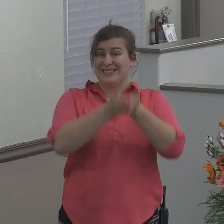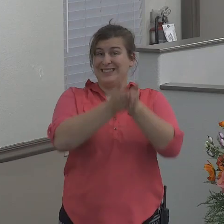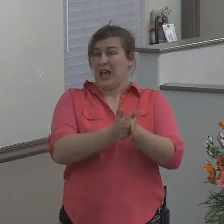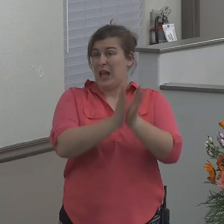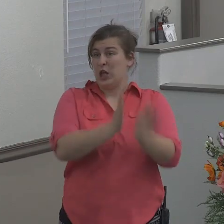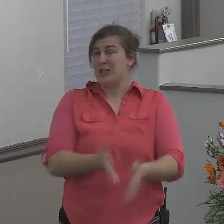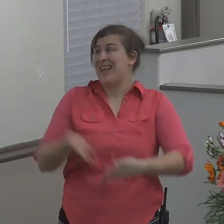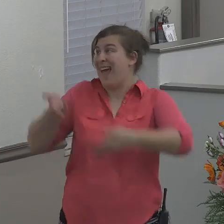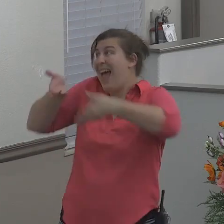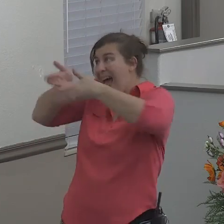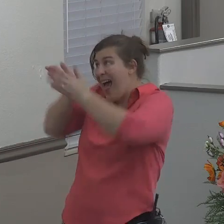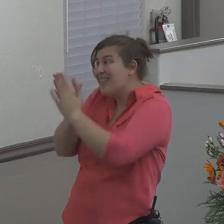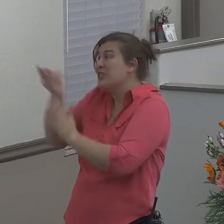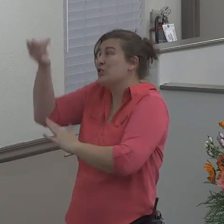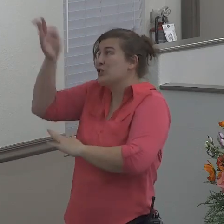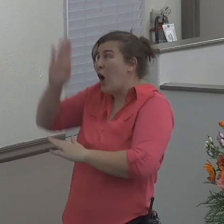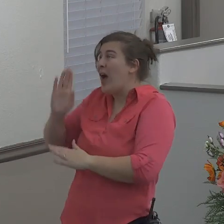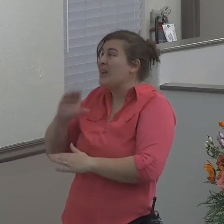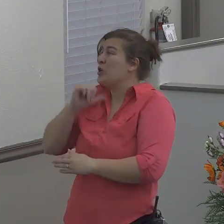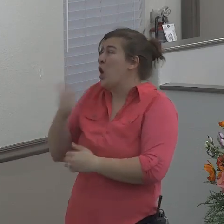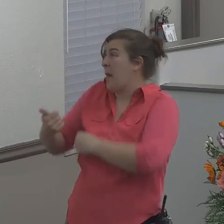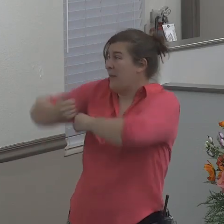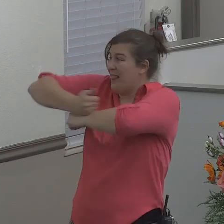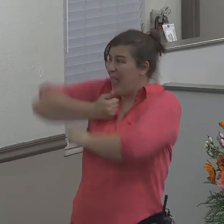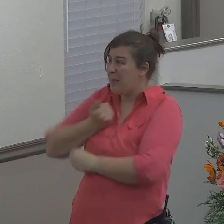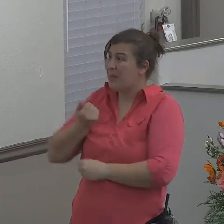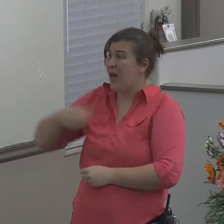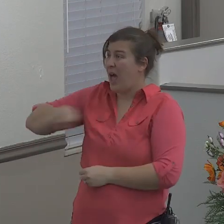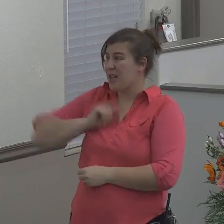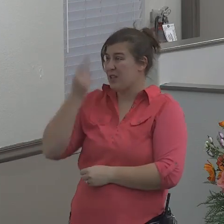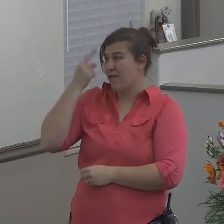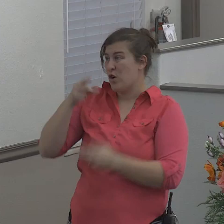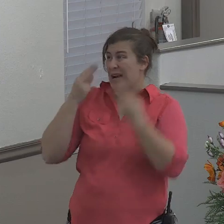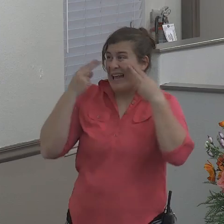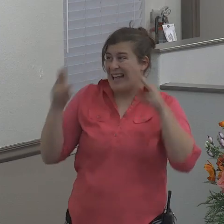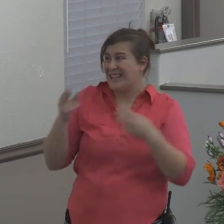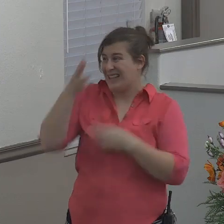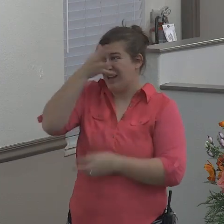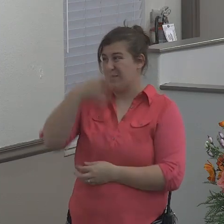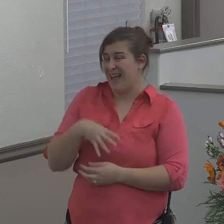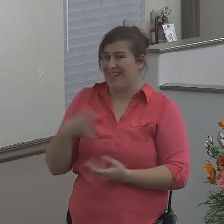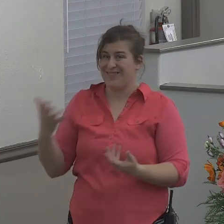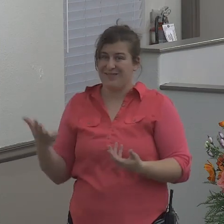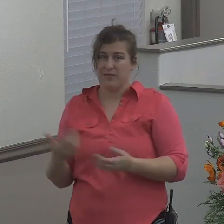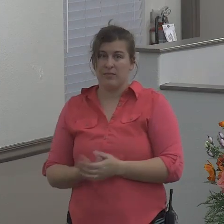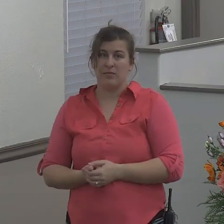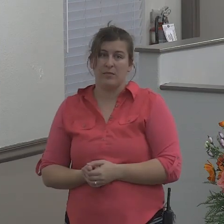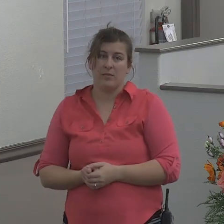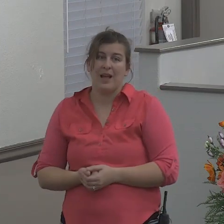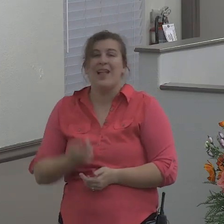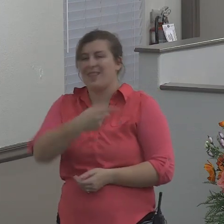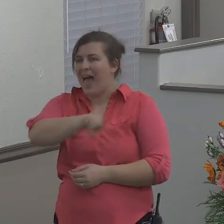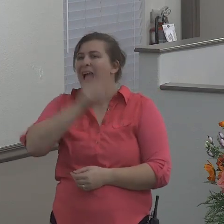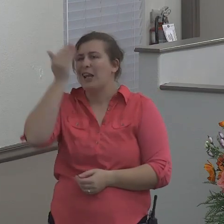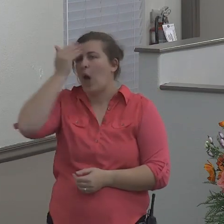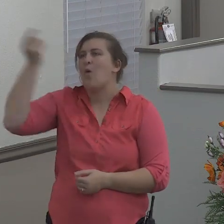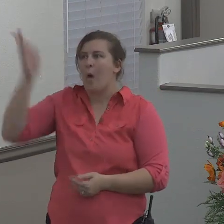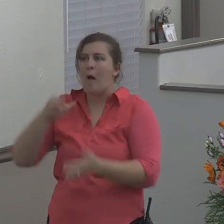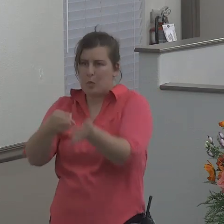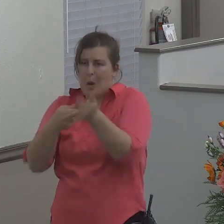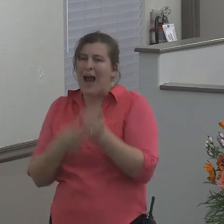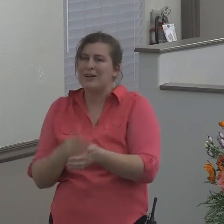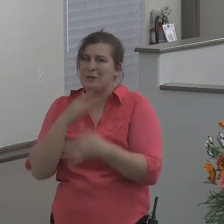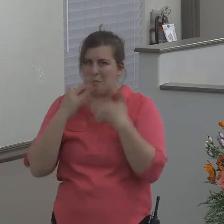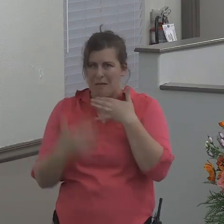hand. They knew enough about God to know what he required. But God is going to make